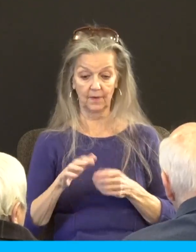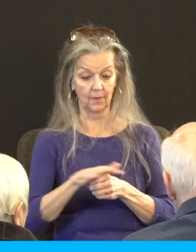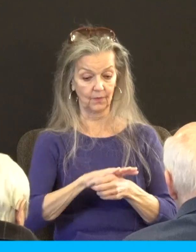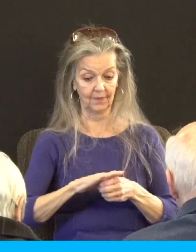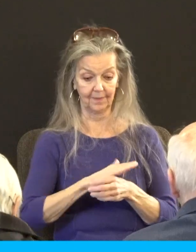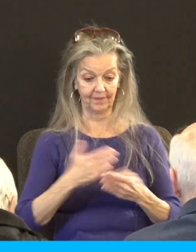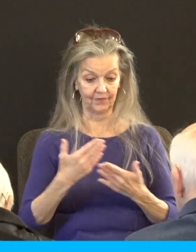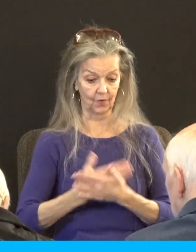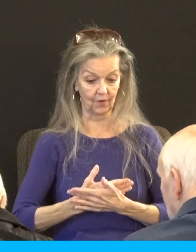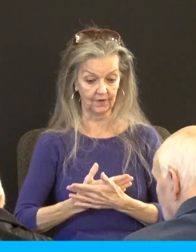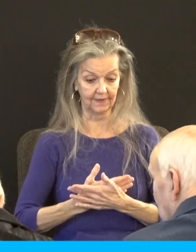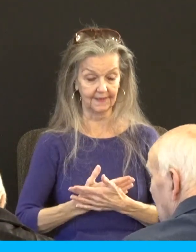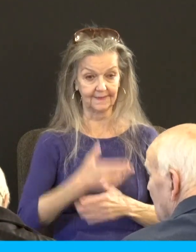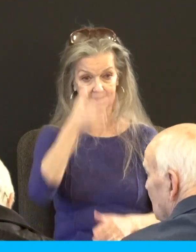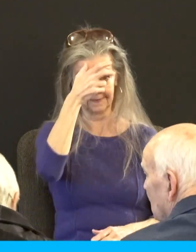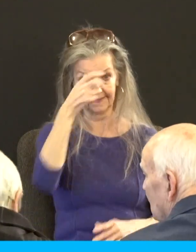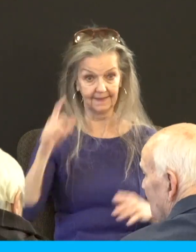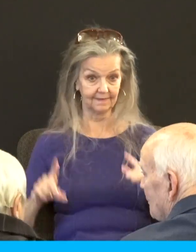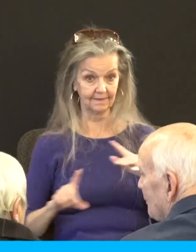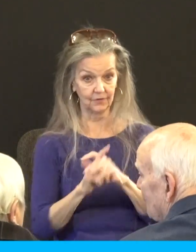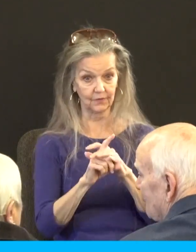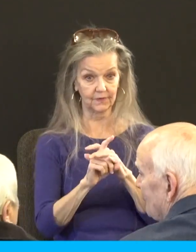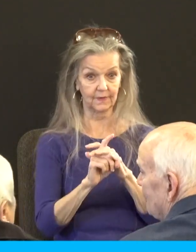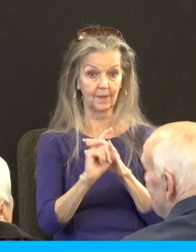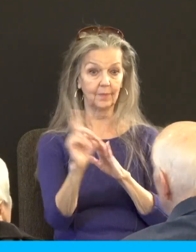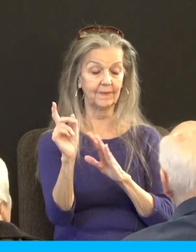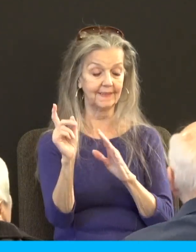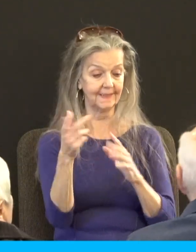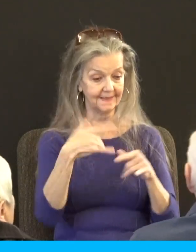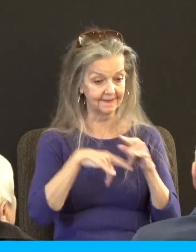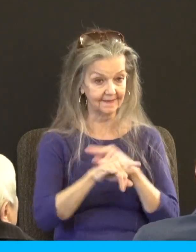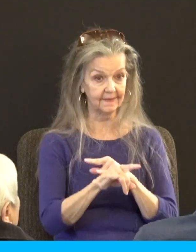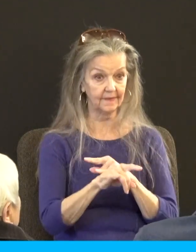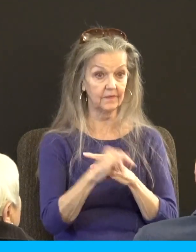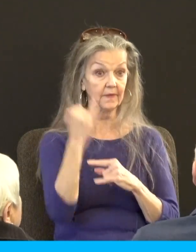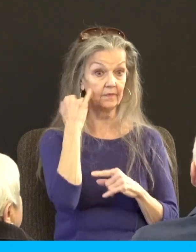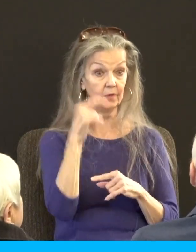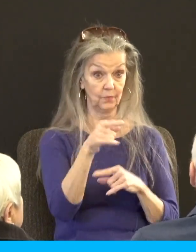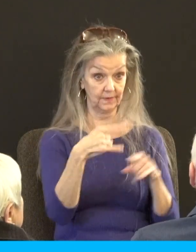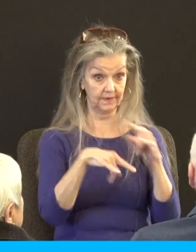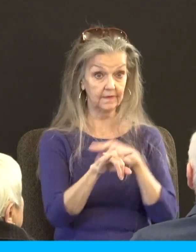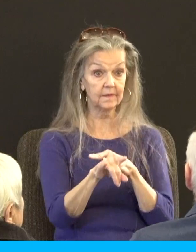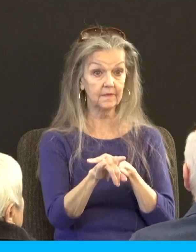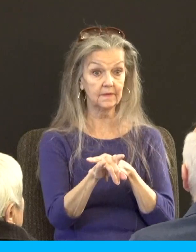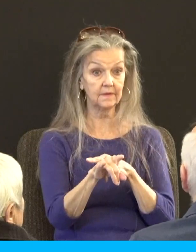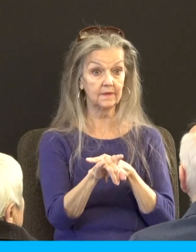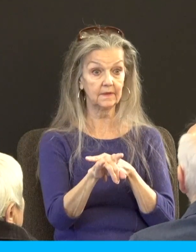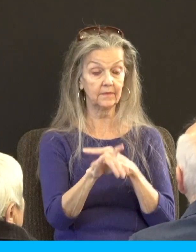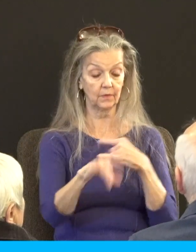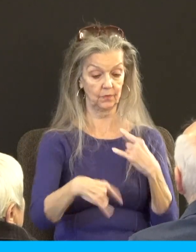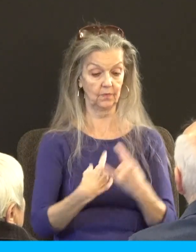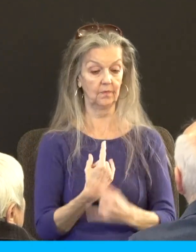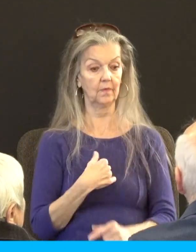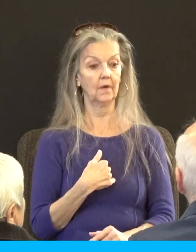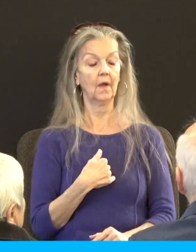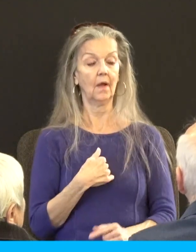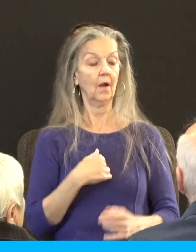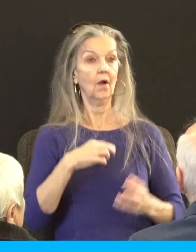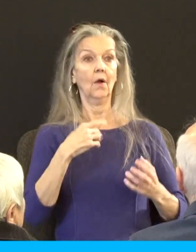and he always comes along and he tempts and he deceives and if it's you who got deceived but you come to yourself you wake up and you come back the answer should be